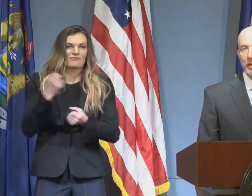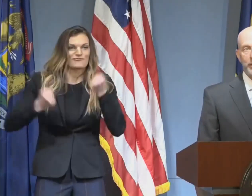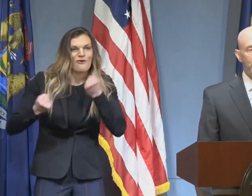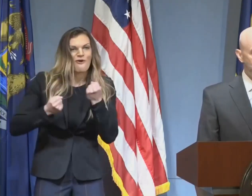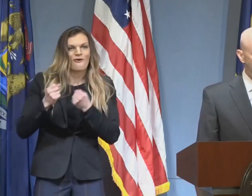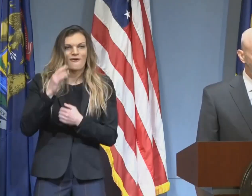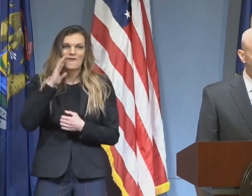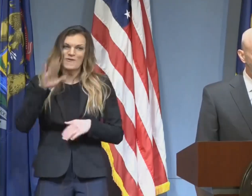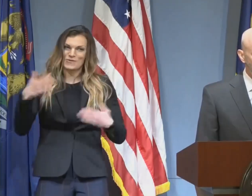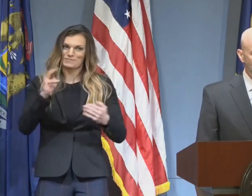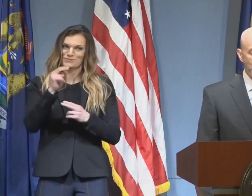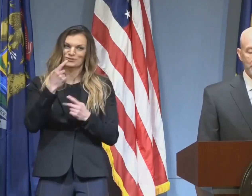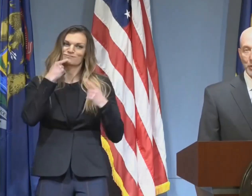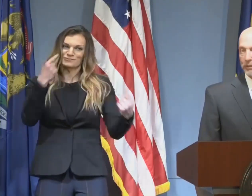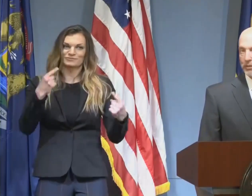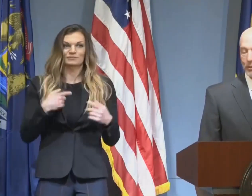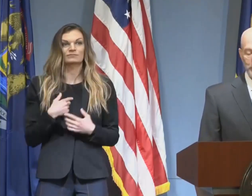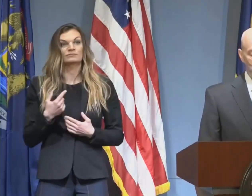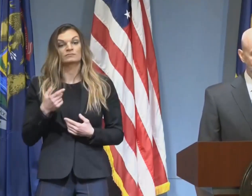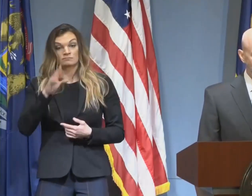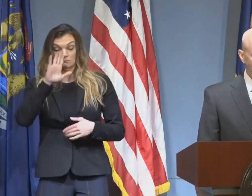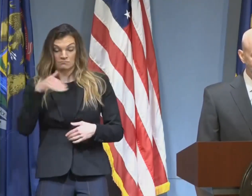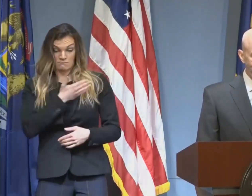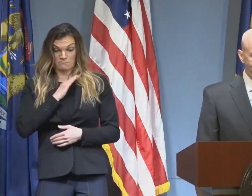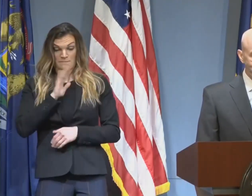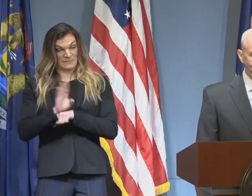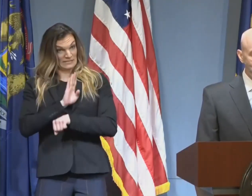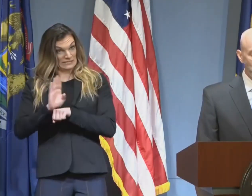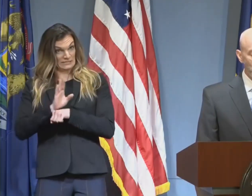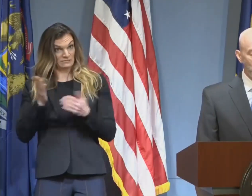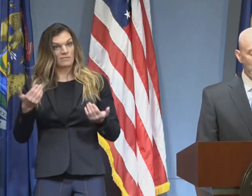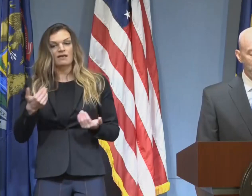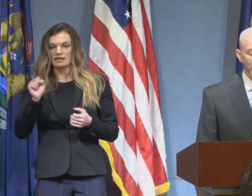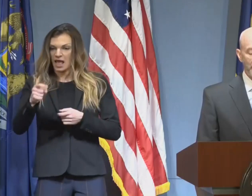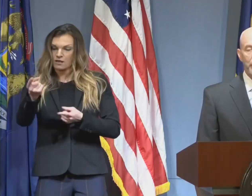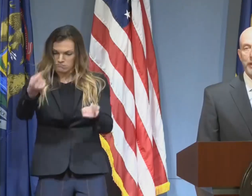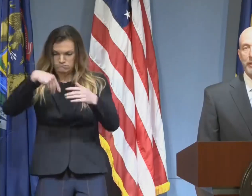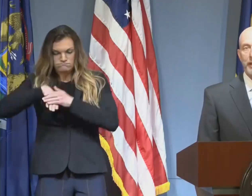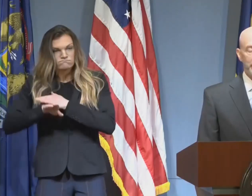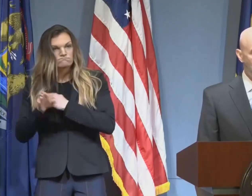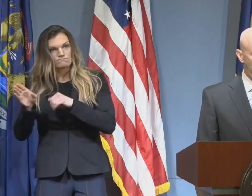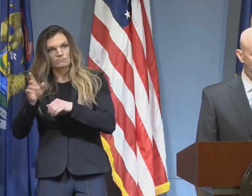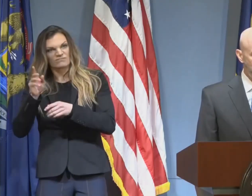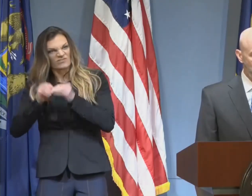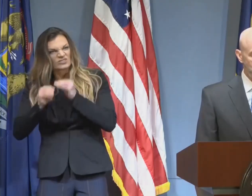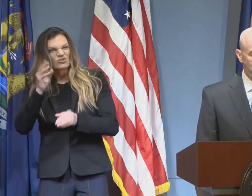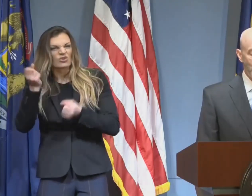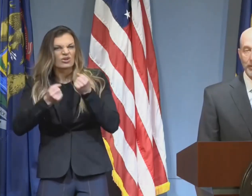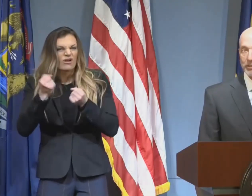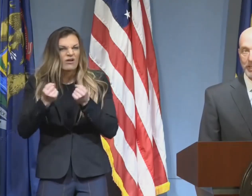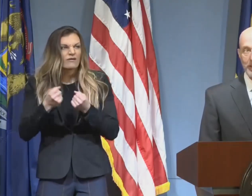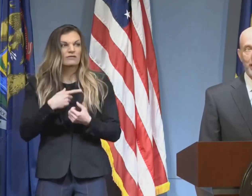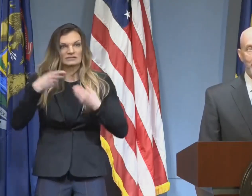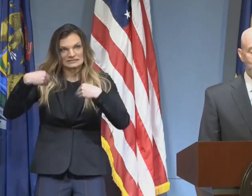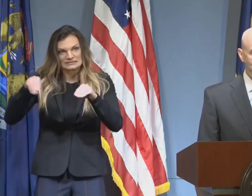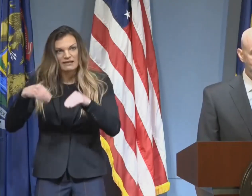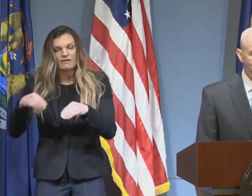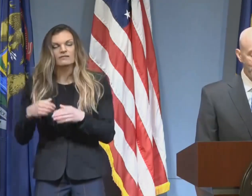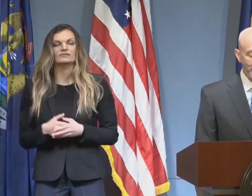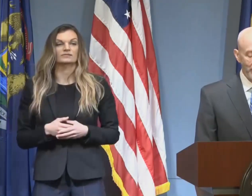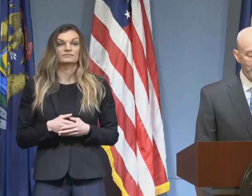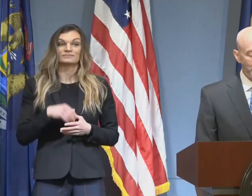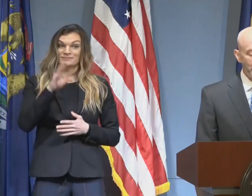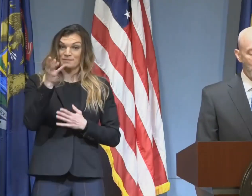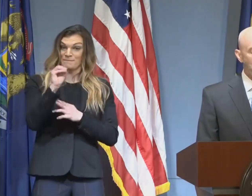for them whenever their vehicle needs service or replacement. Car manufacturing and car sales drive our state economy,